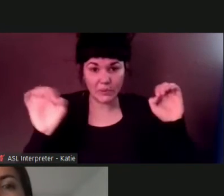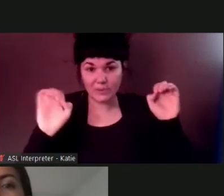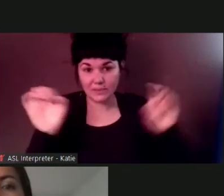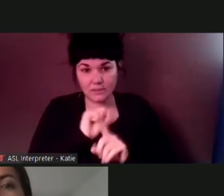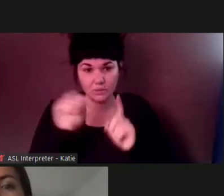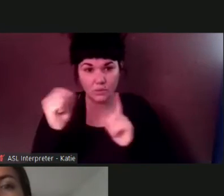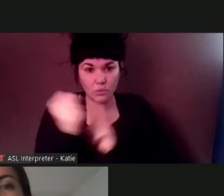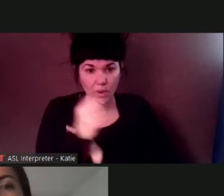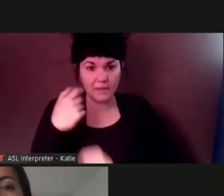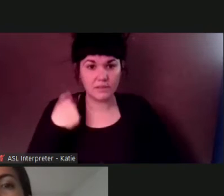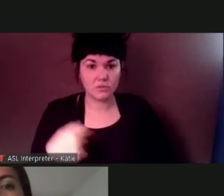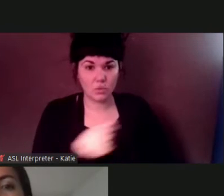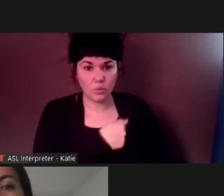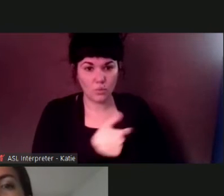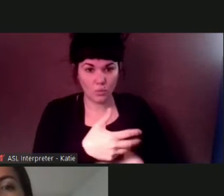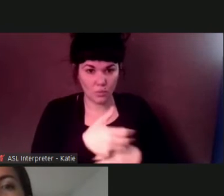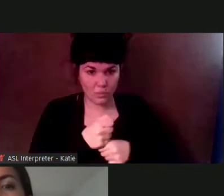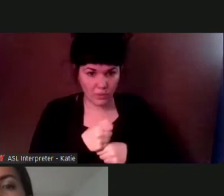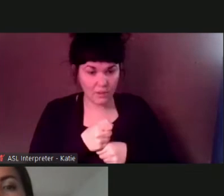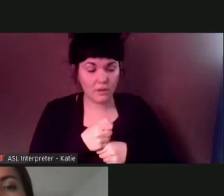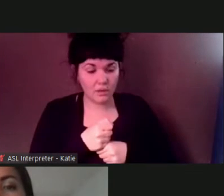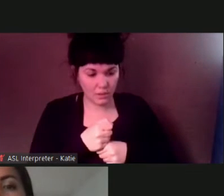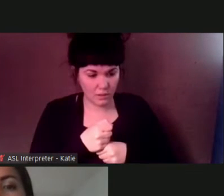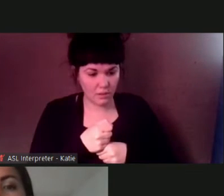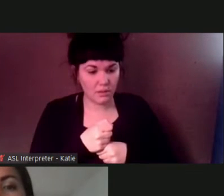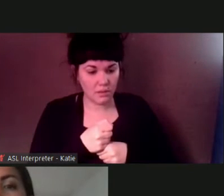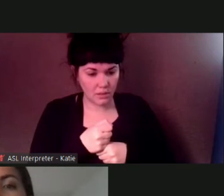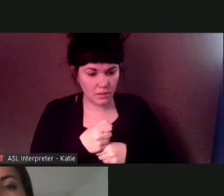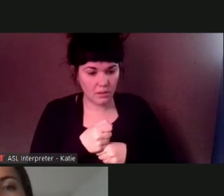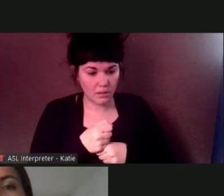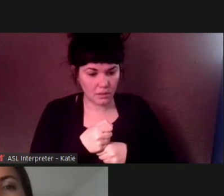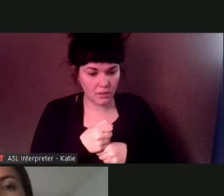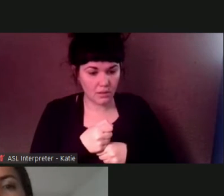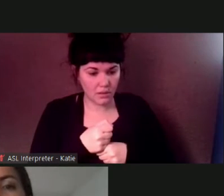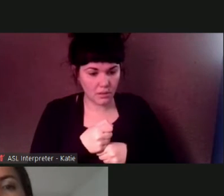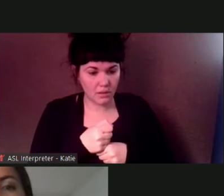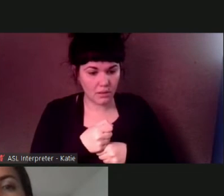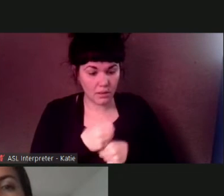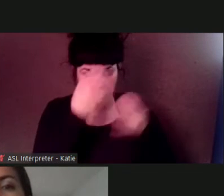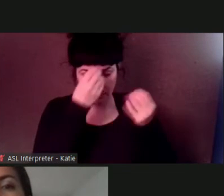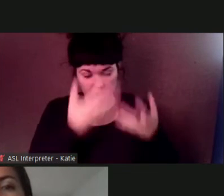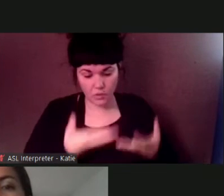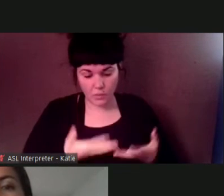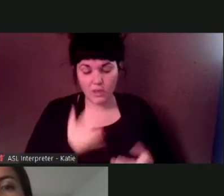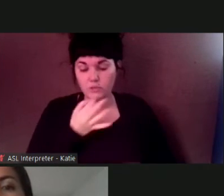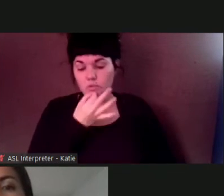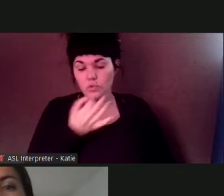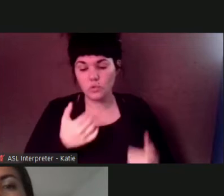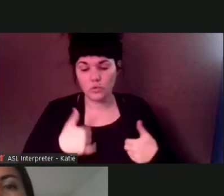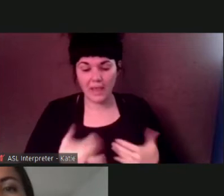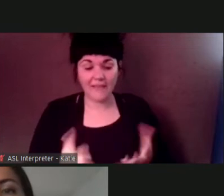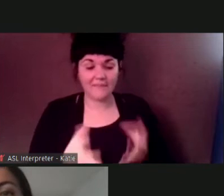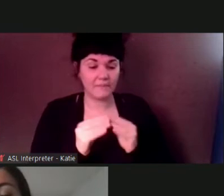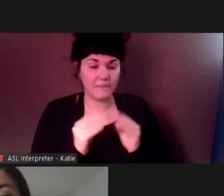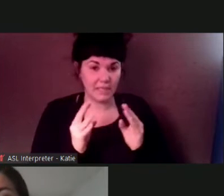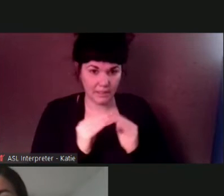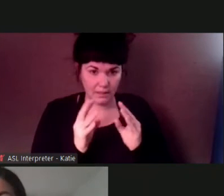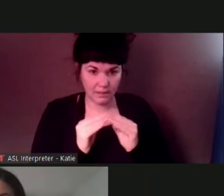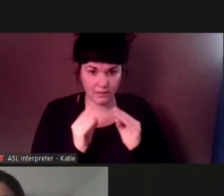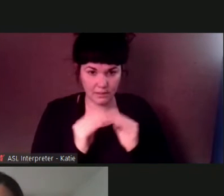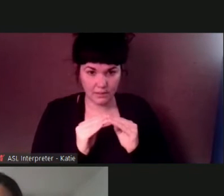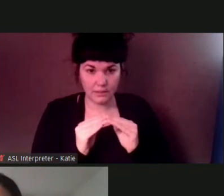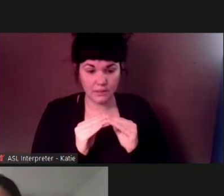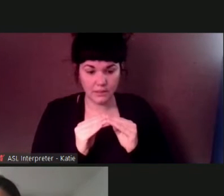are put on notice uh of dates reserved where there may be upcoming meetings one to look at the youth data as well